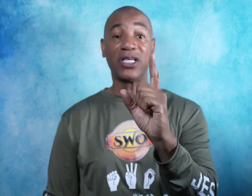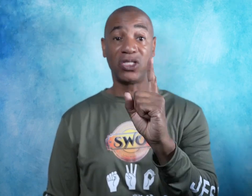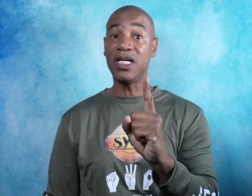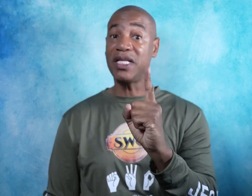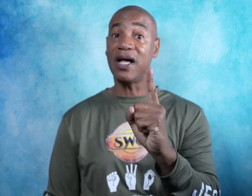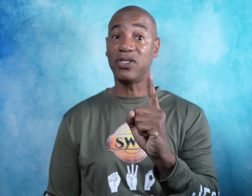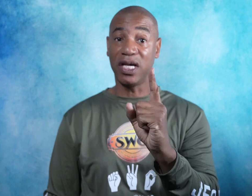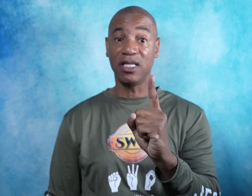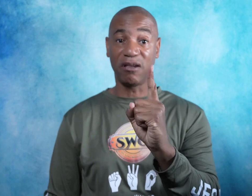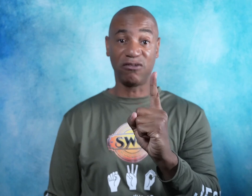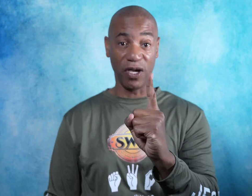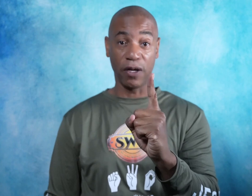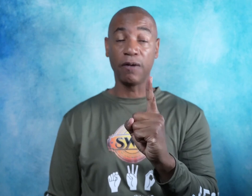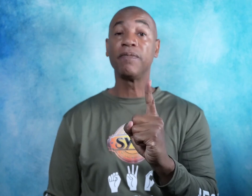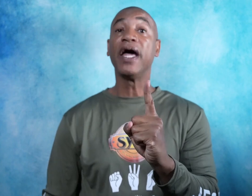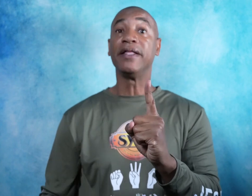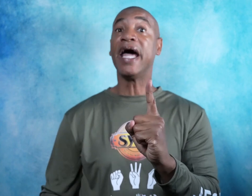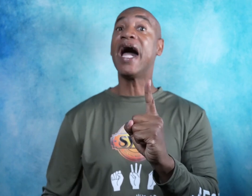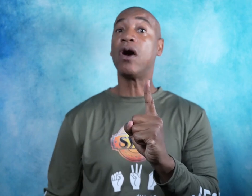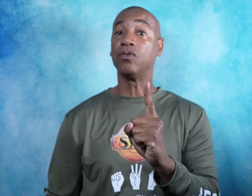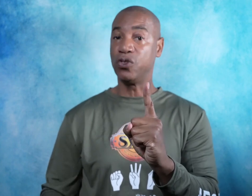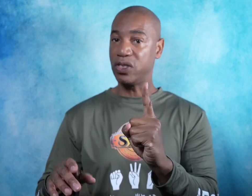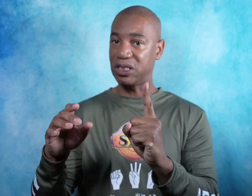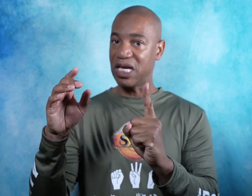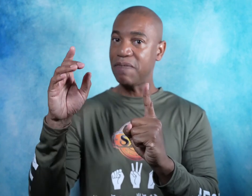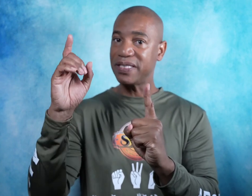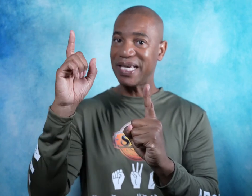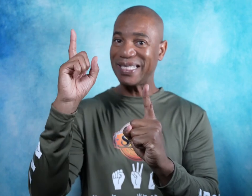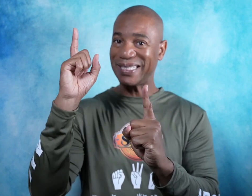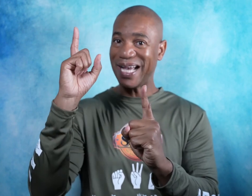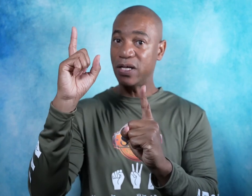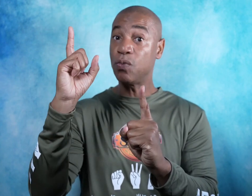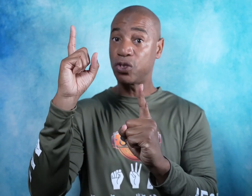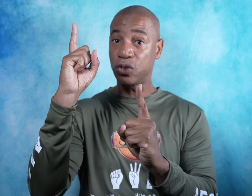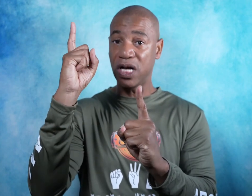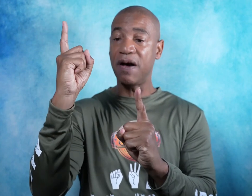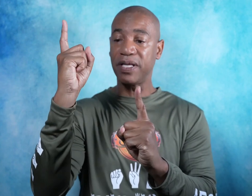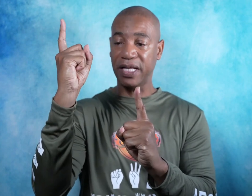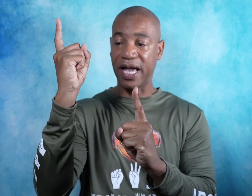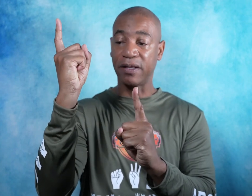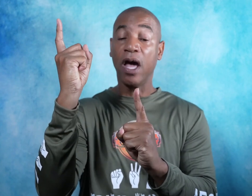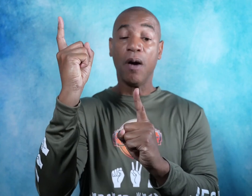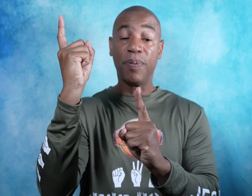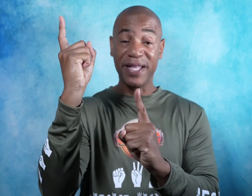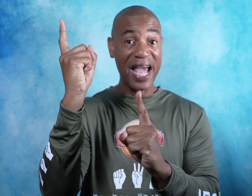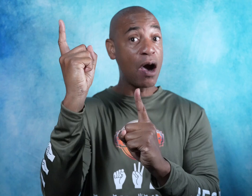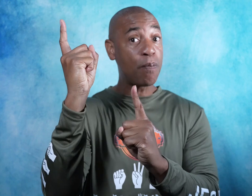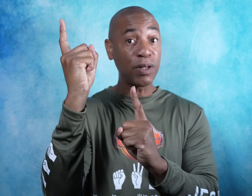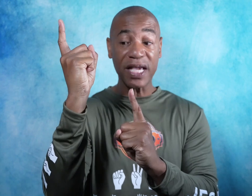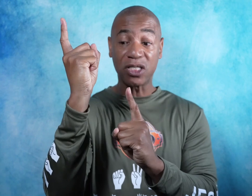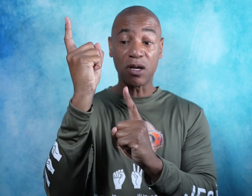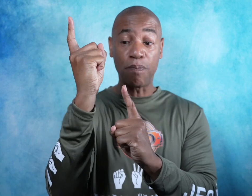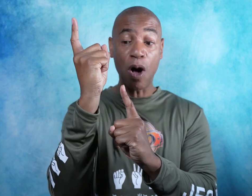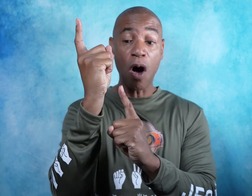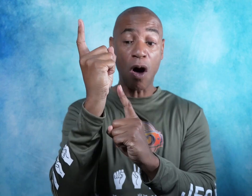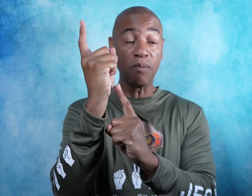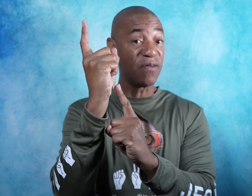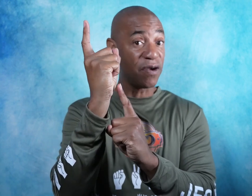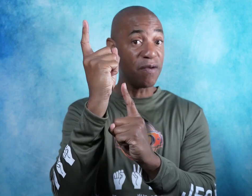extend out the index finger. Now, do the same exact sign with your dominant hand, but now place the palm, the very